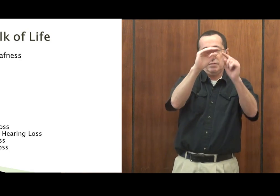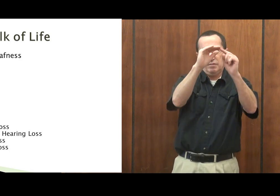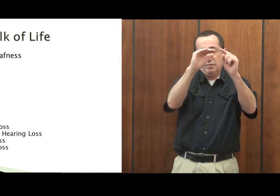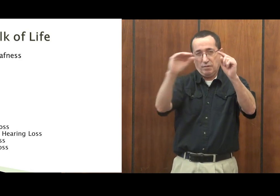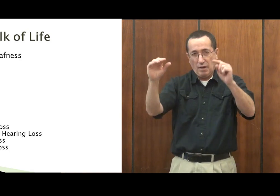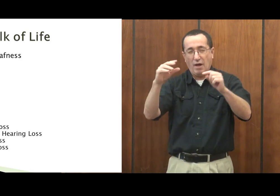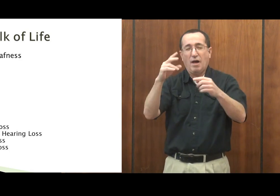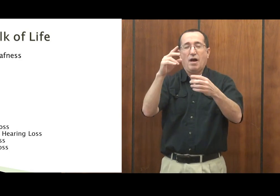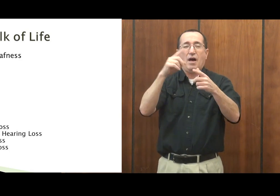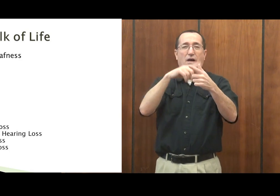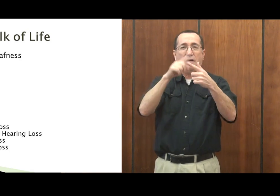frequency level.